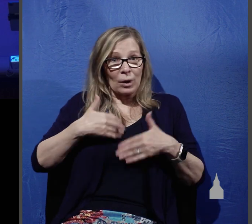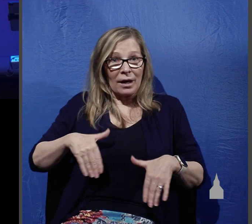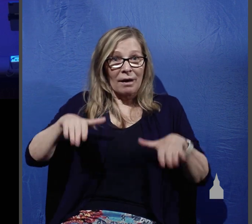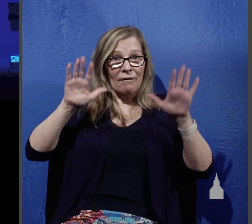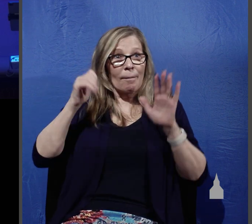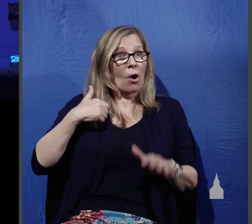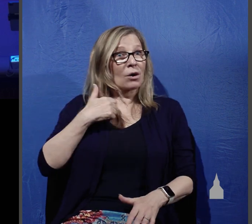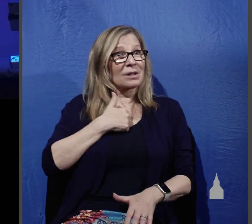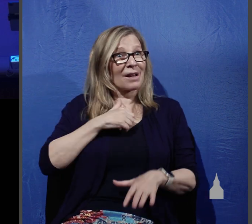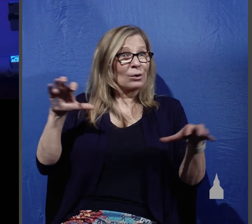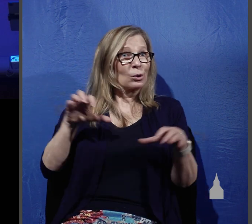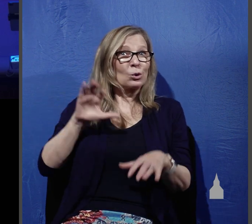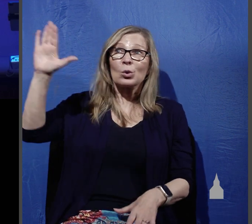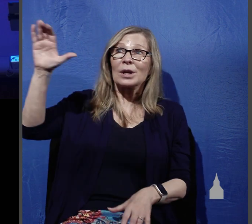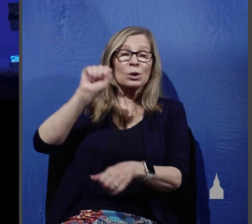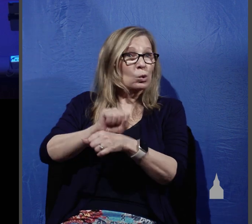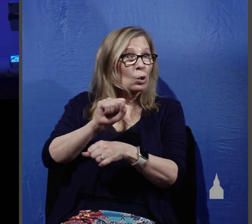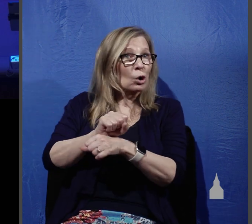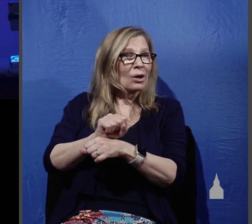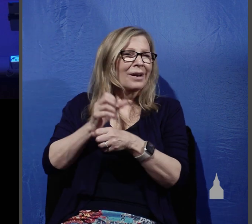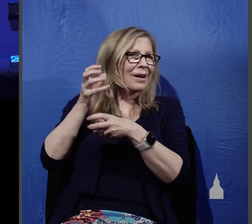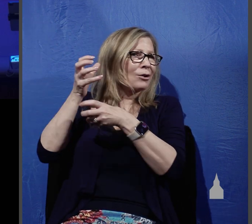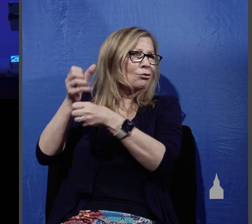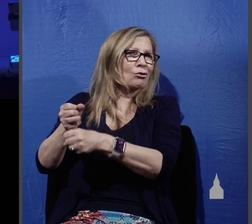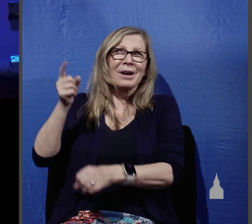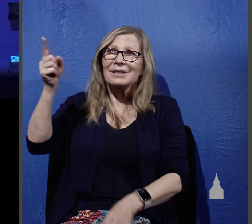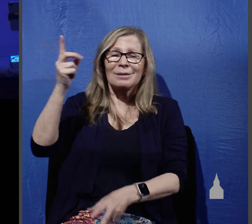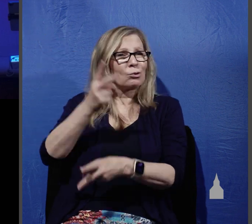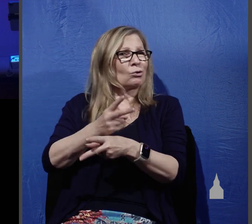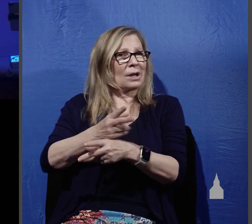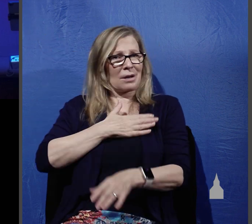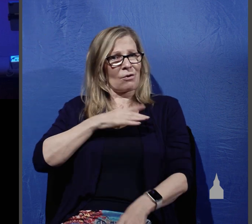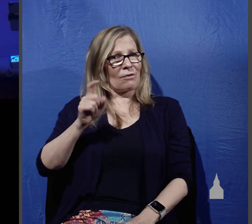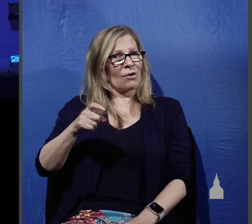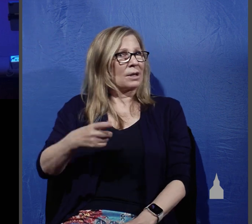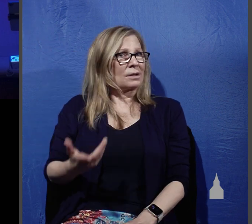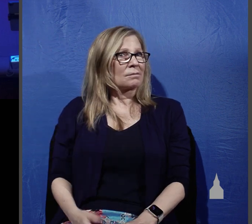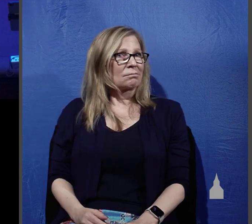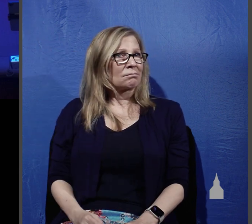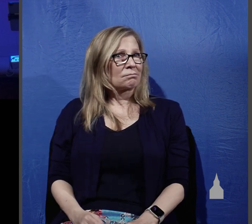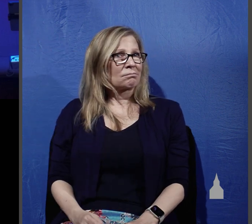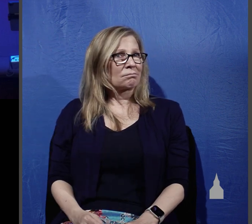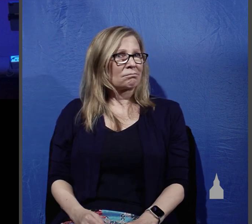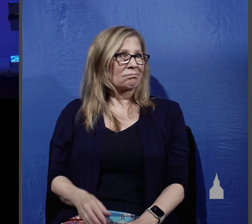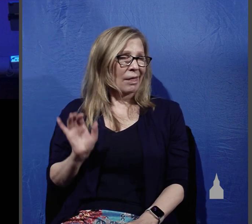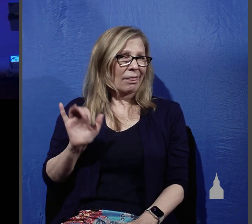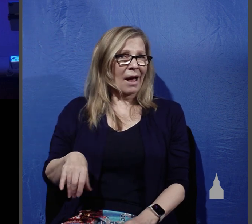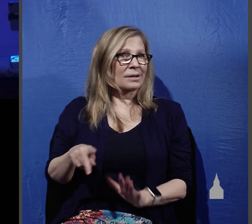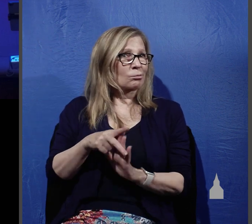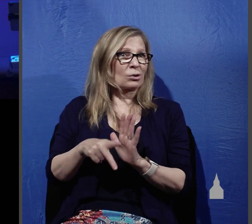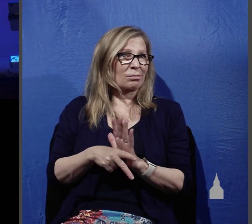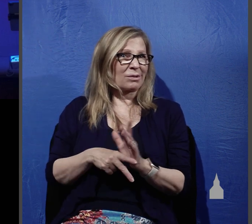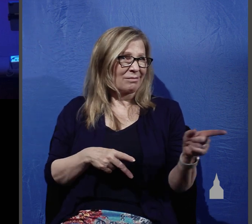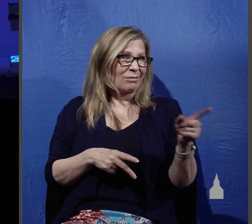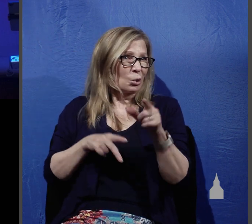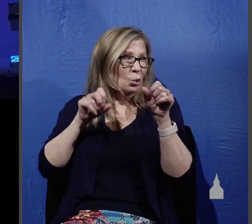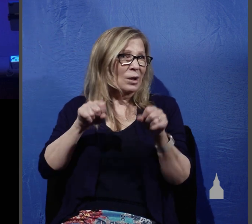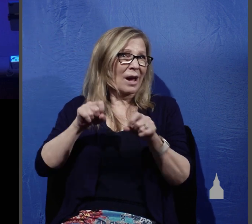that we can trust him to take care of our needs folks that's the principle you can depend on your shepherd